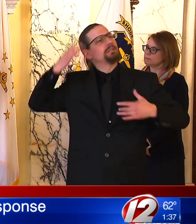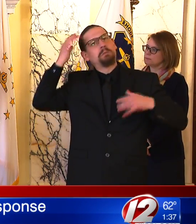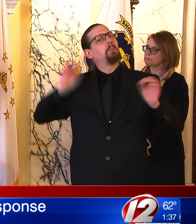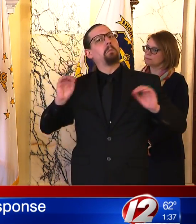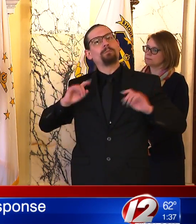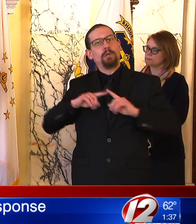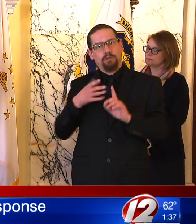able to do that.